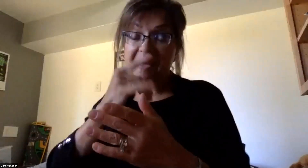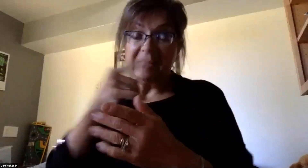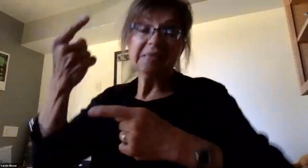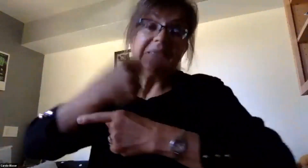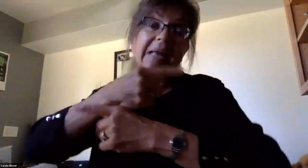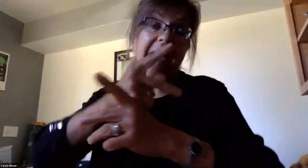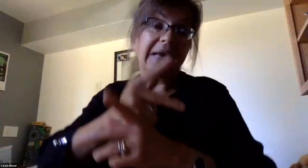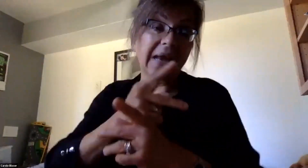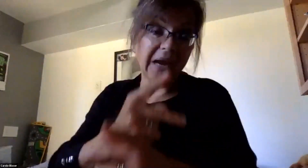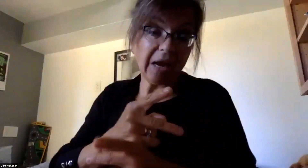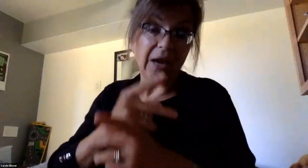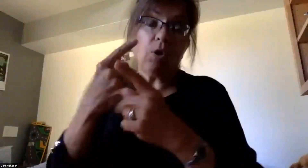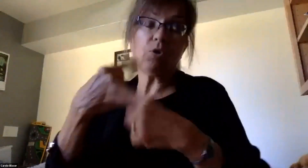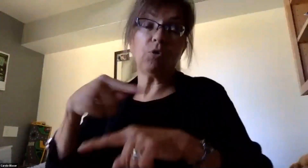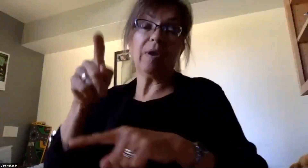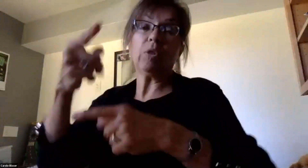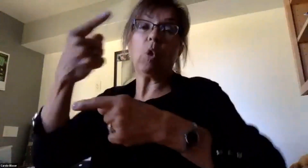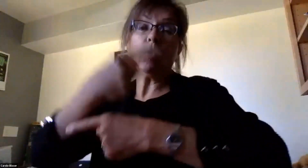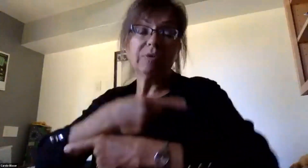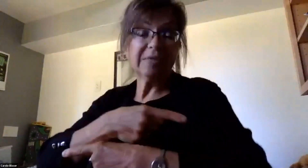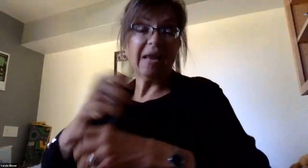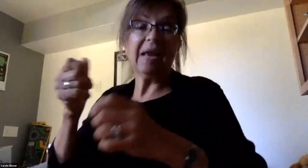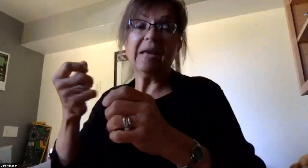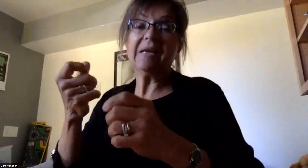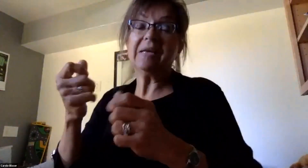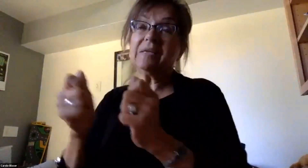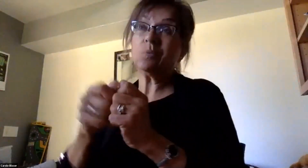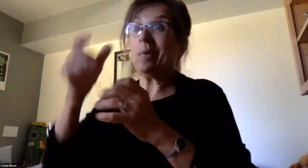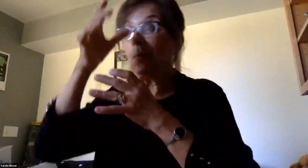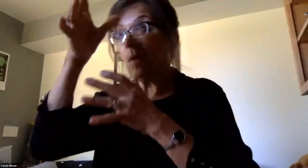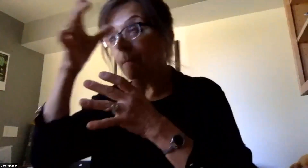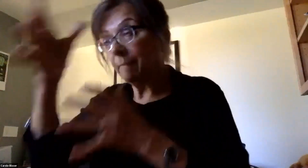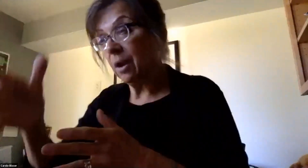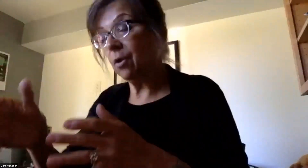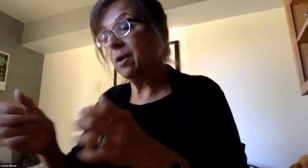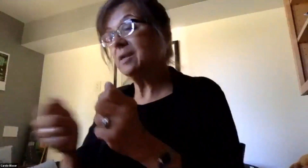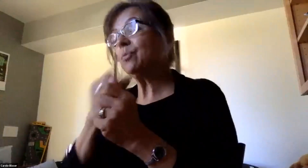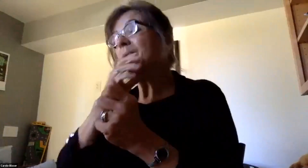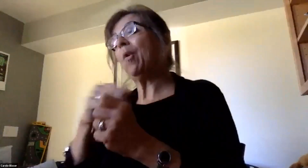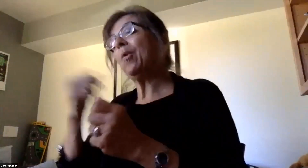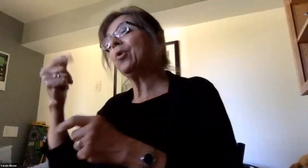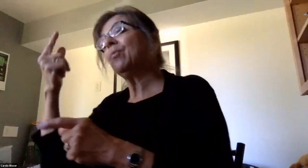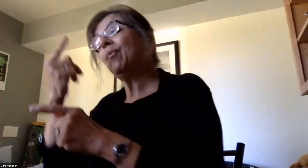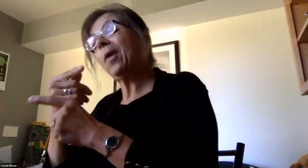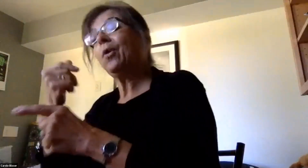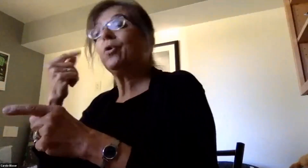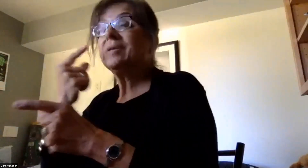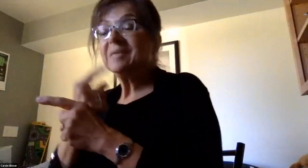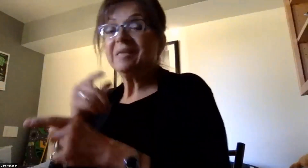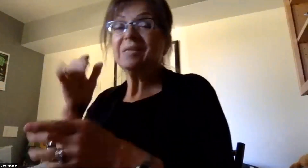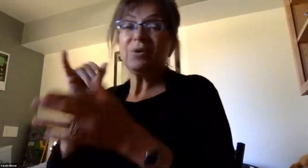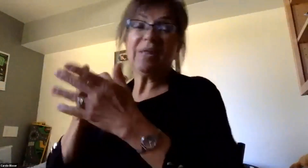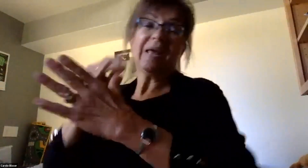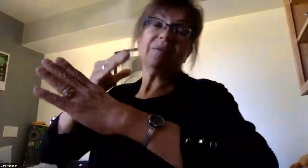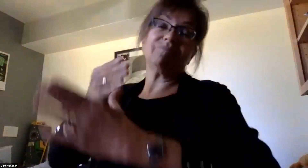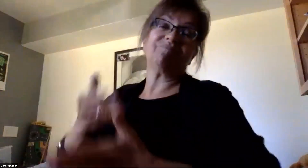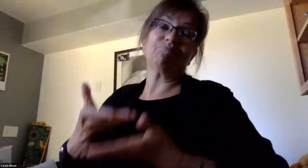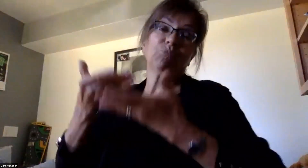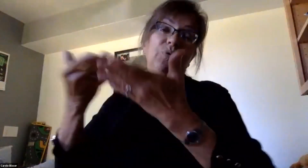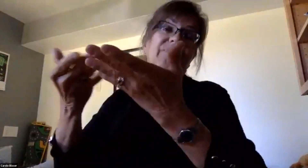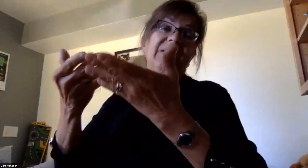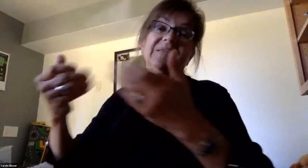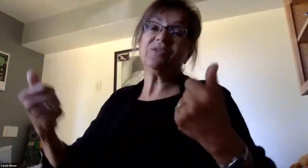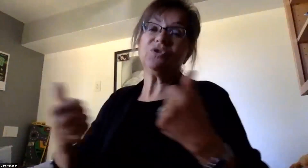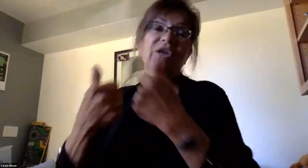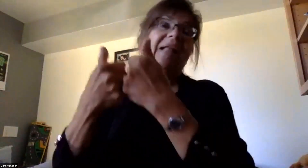those remote days or with a grandparent or with an older sibling. So that presents challenges to have them log on